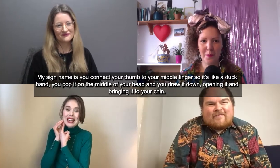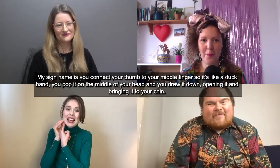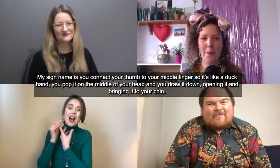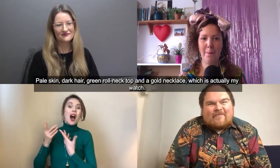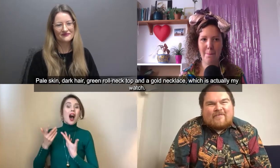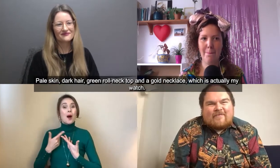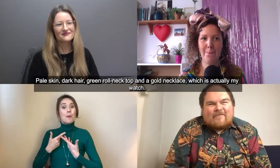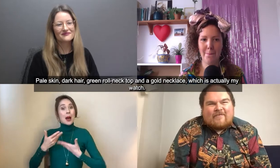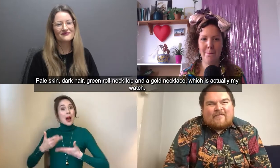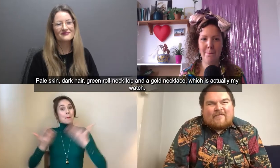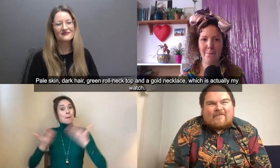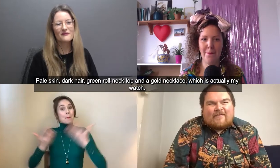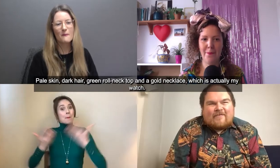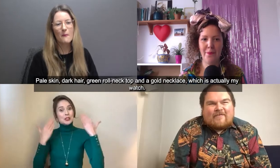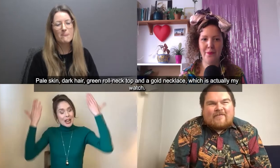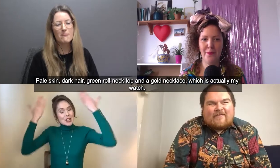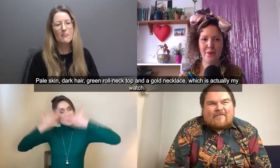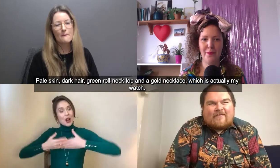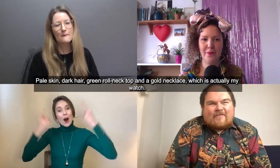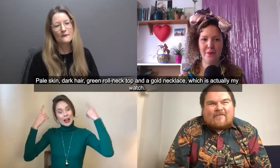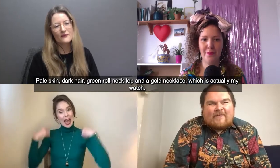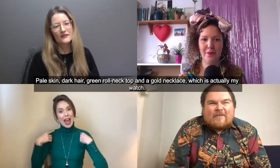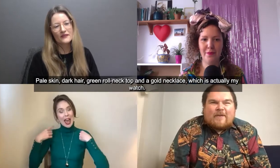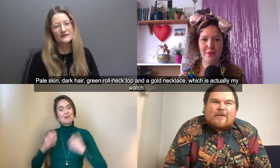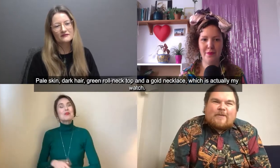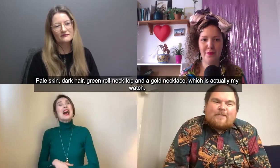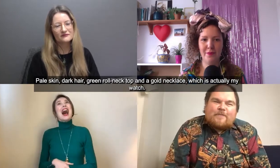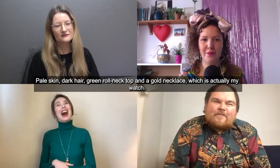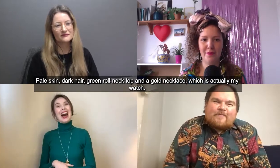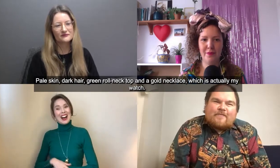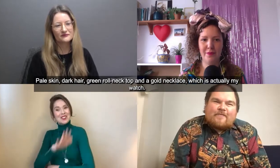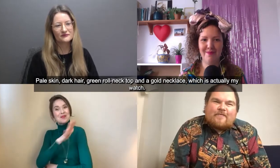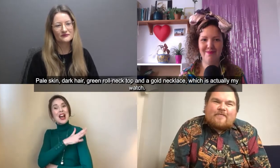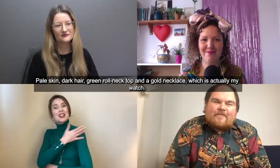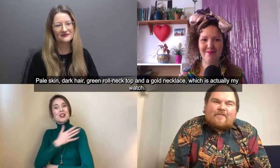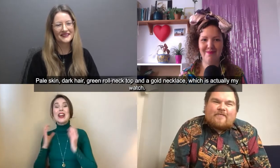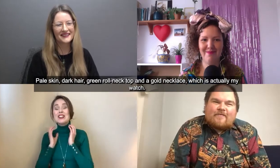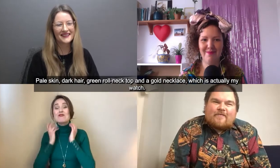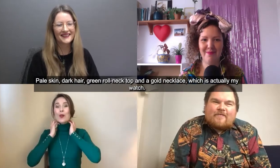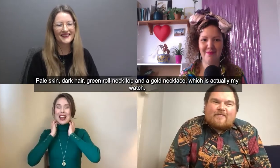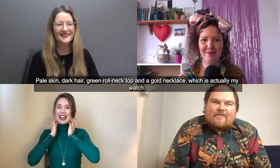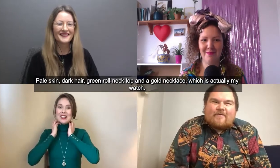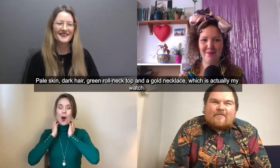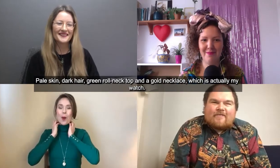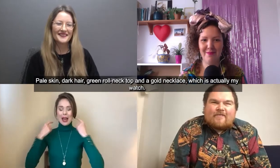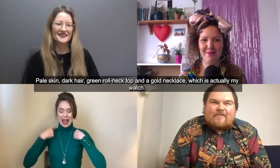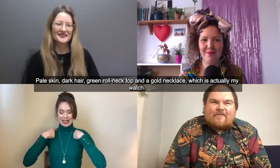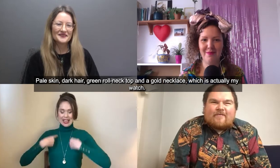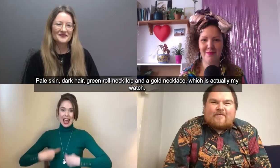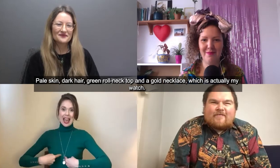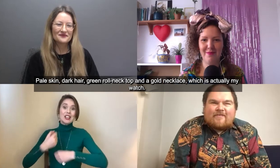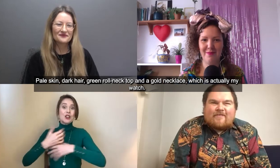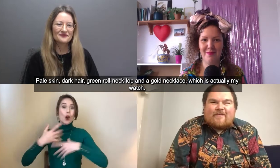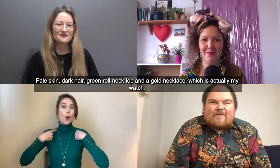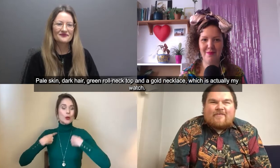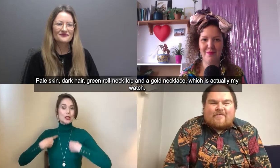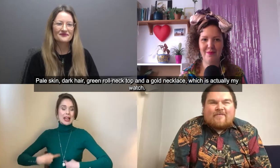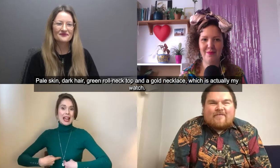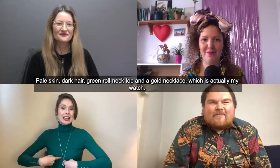um pale skin dark hair green roll neck top and a gold necklace